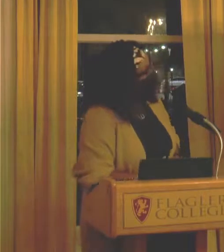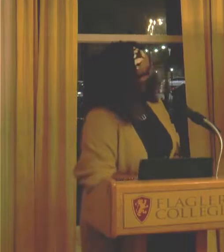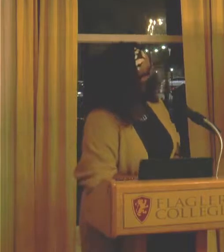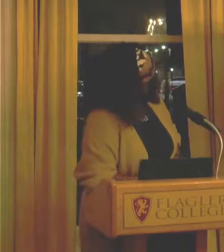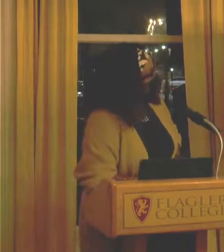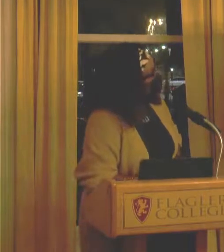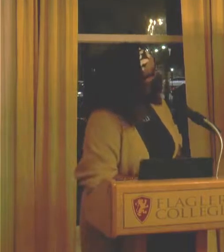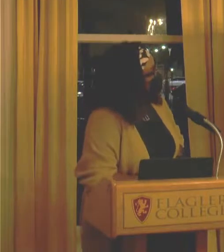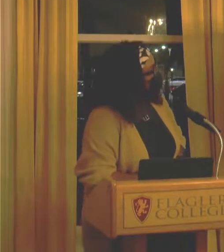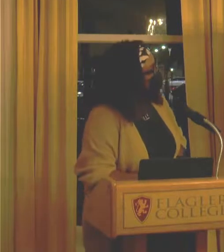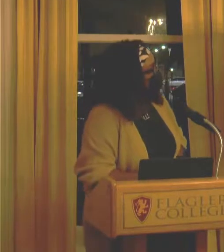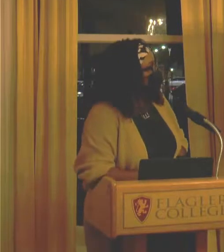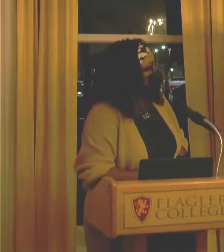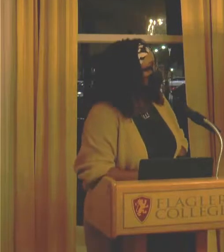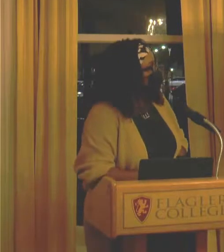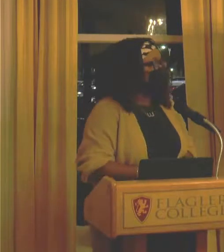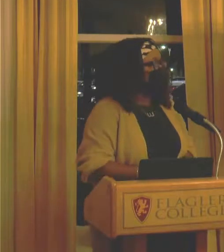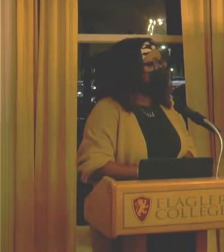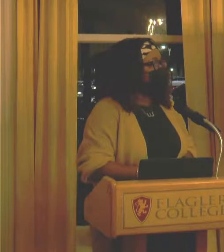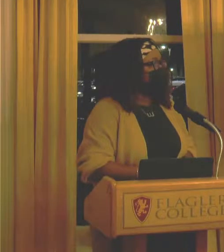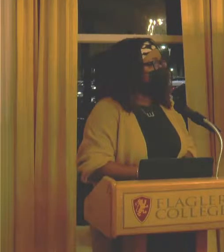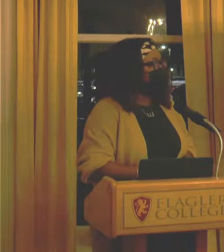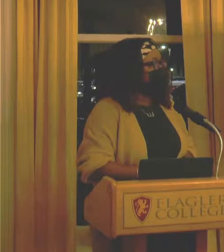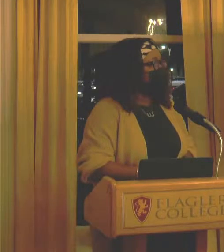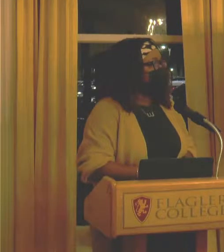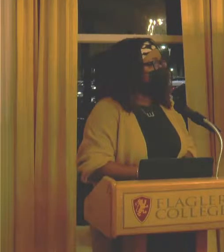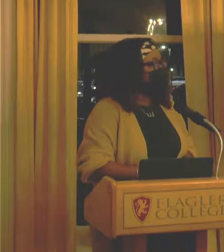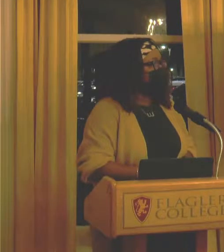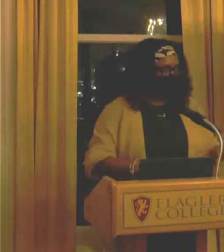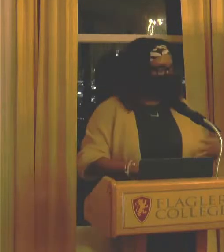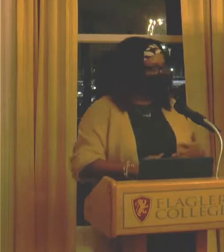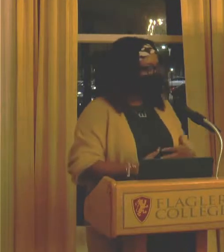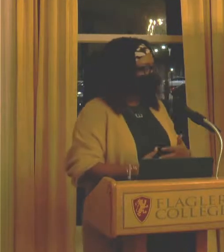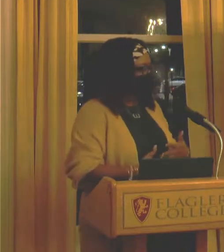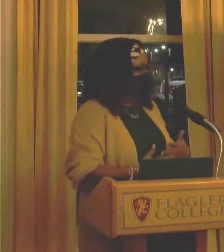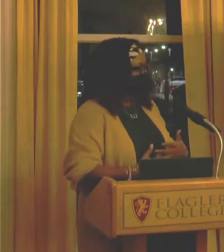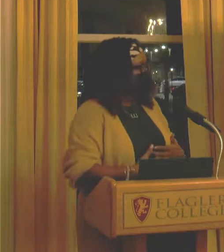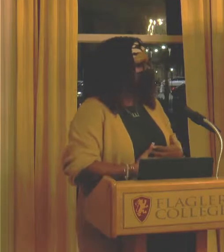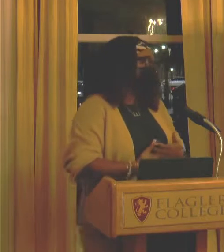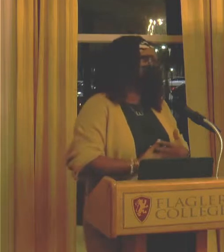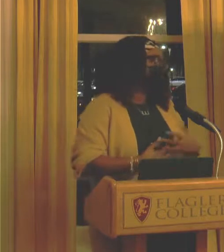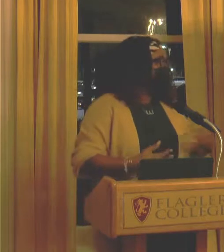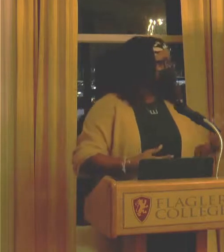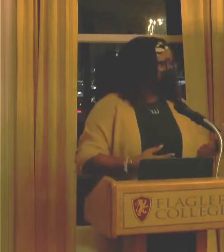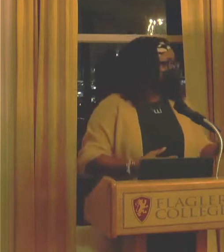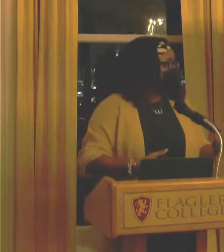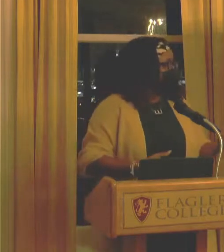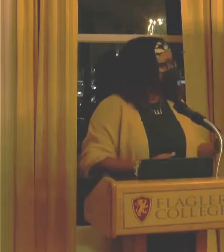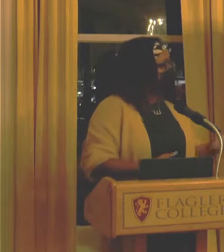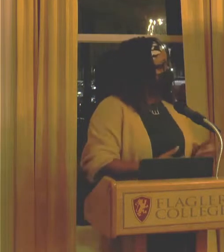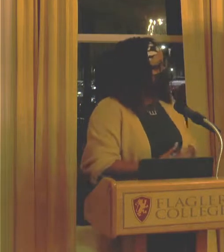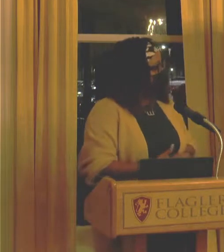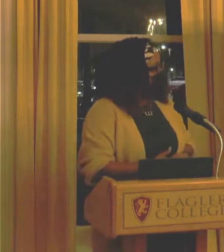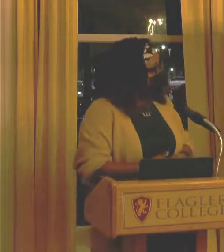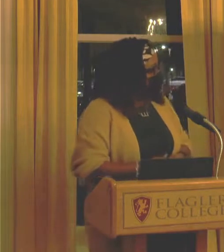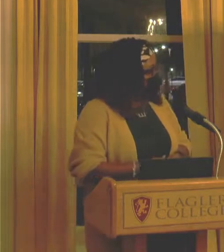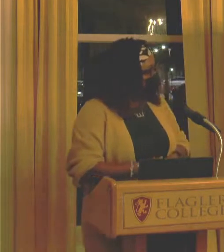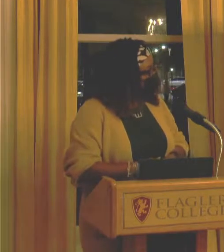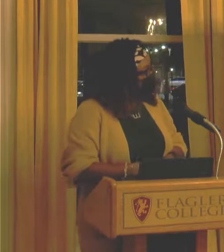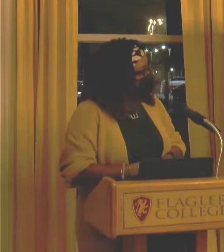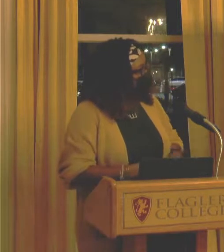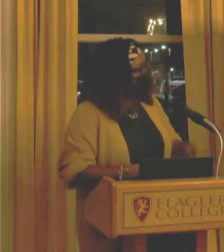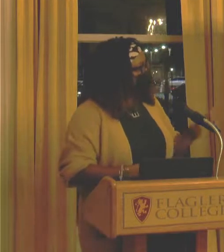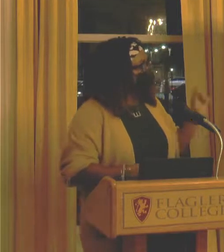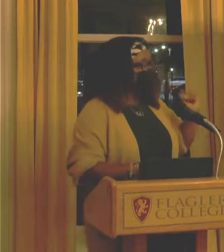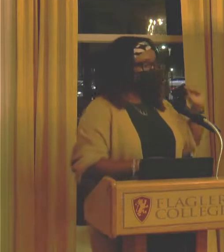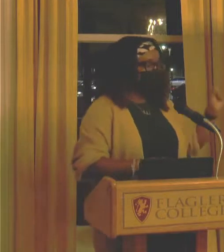This is from the, you mentioned the Jackie Cornelius Residency at Douglas Anderson, which is the School of the Arts in Jacksonville.